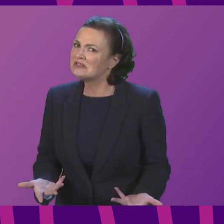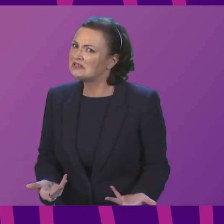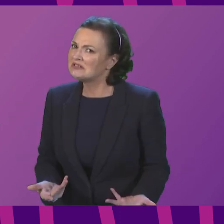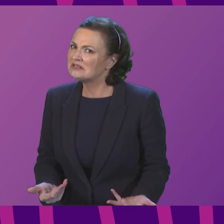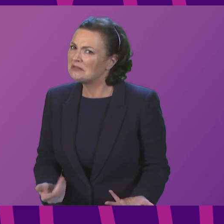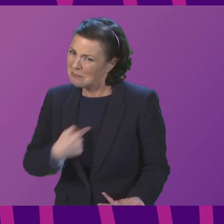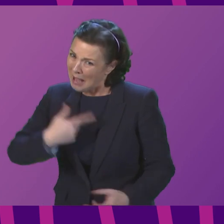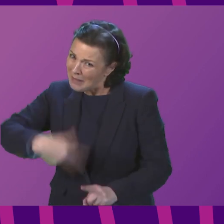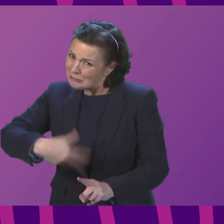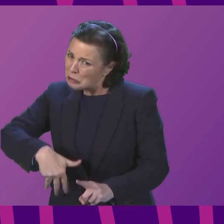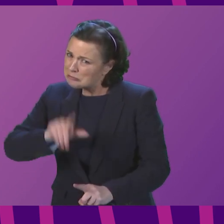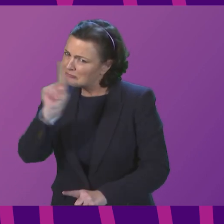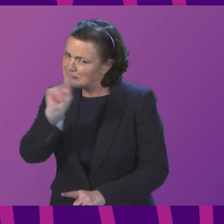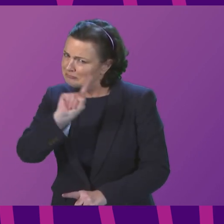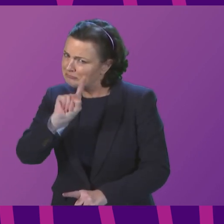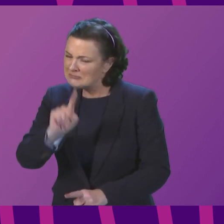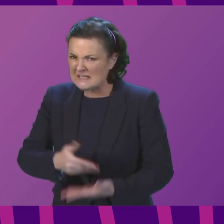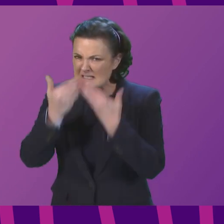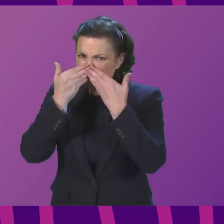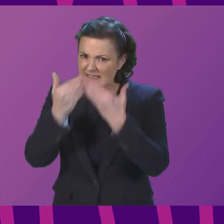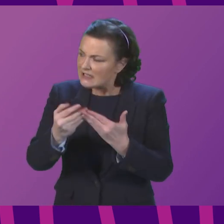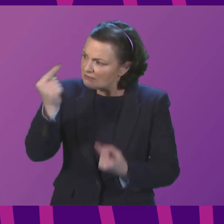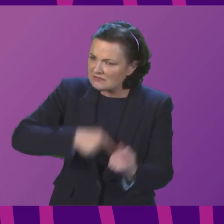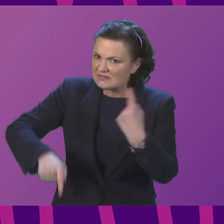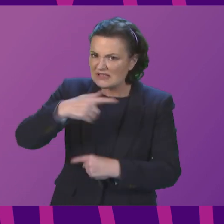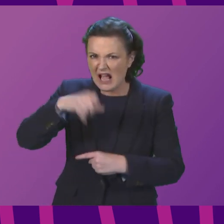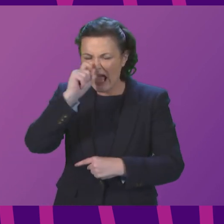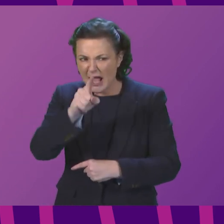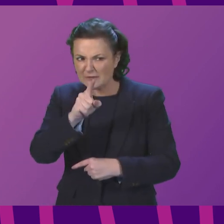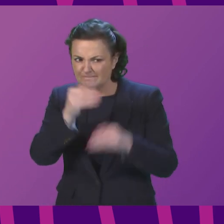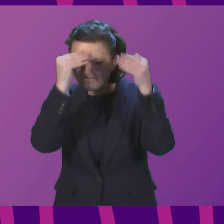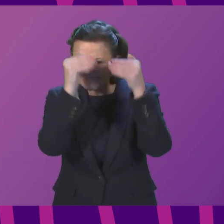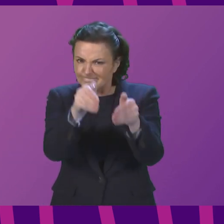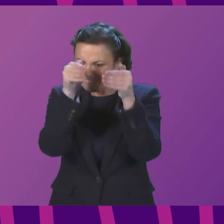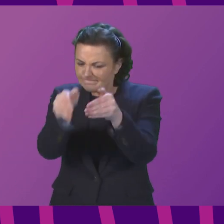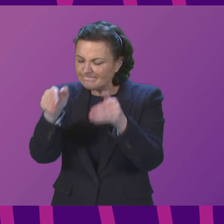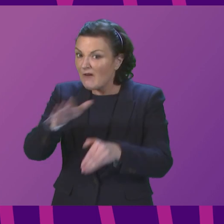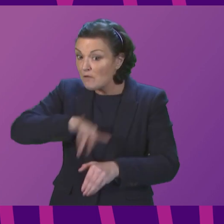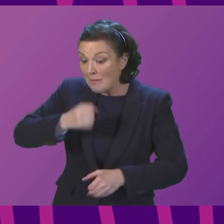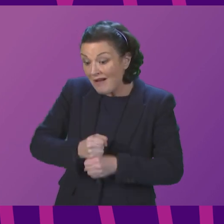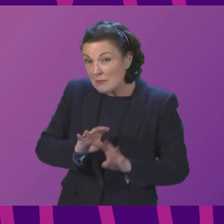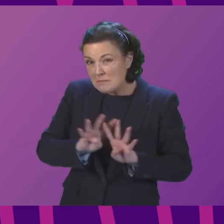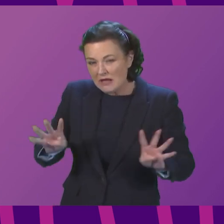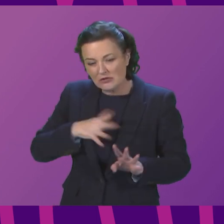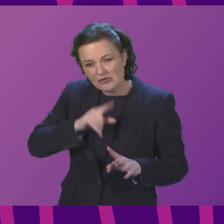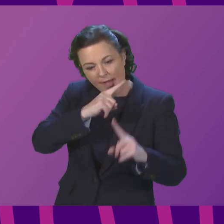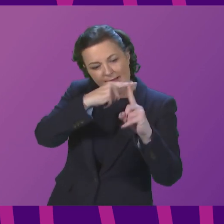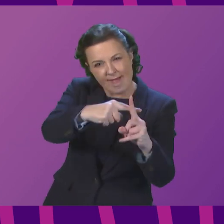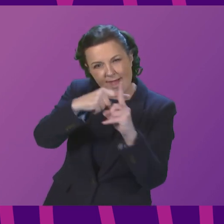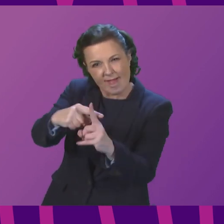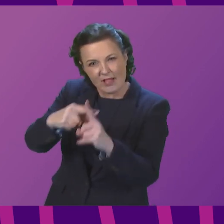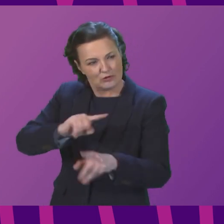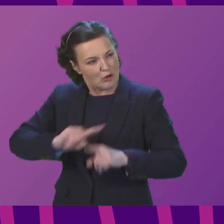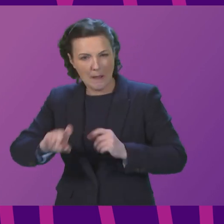Presiding officer, there seems to be targeted misrepresentation coming from the government benches seeking to undermine me, with Emma